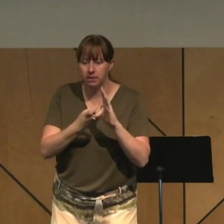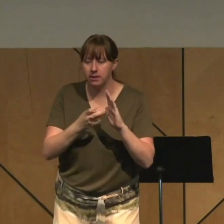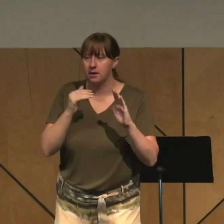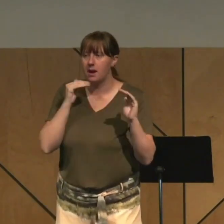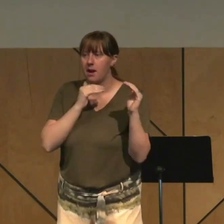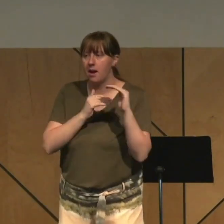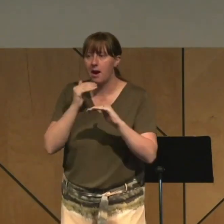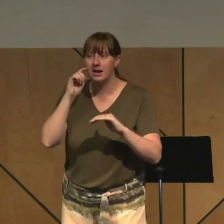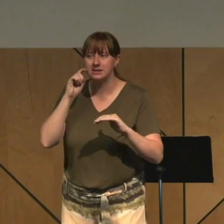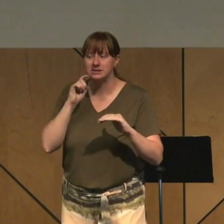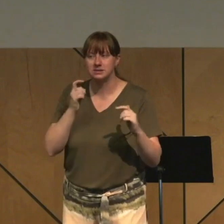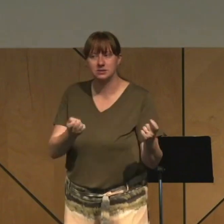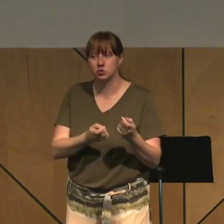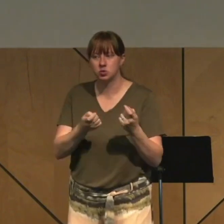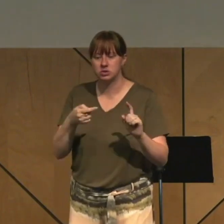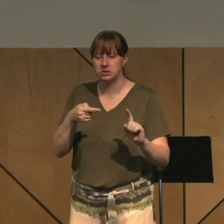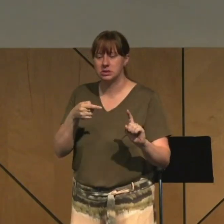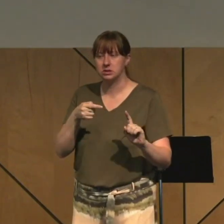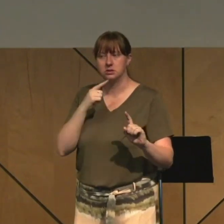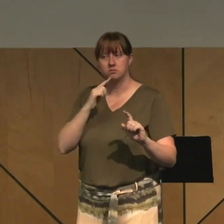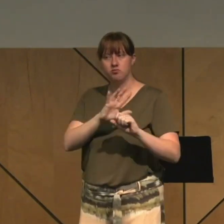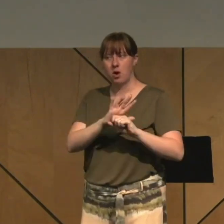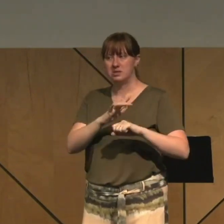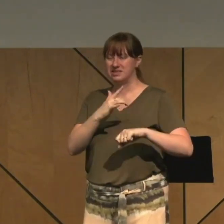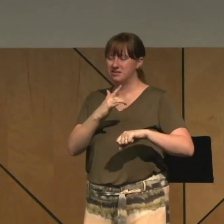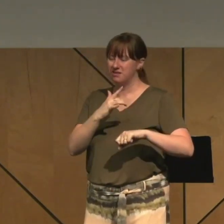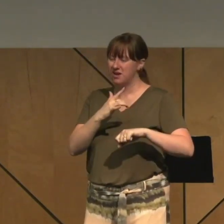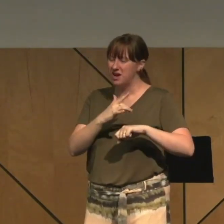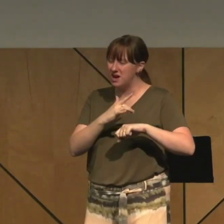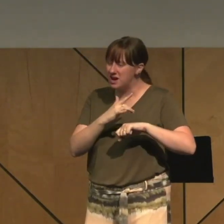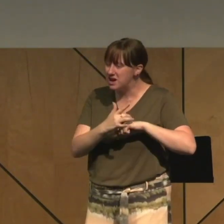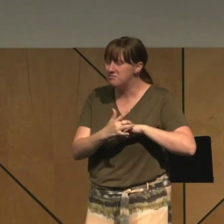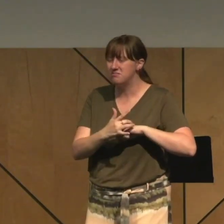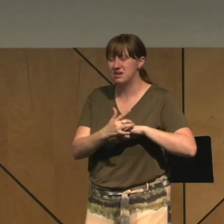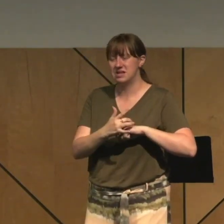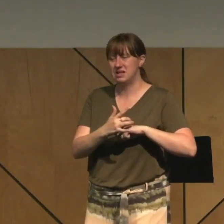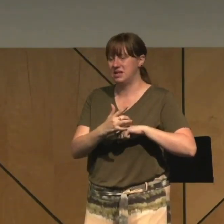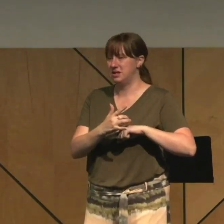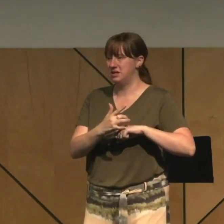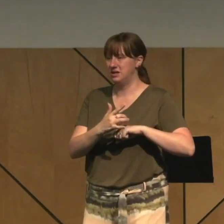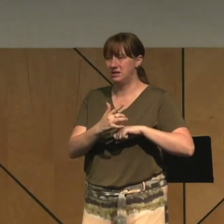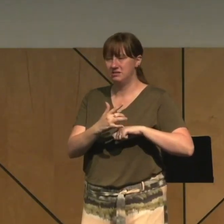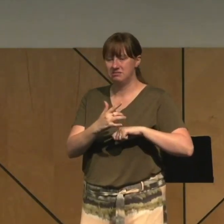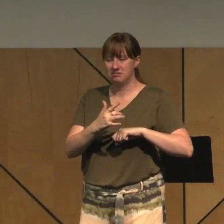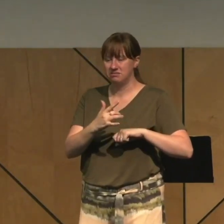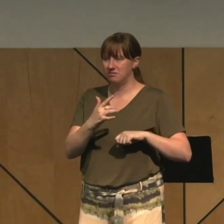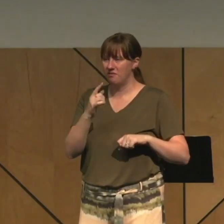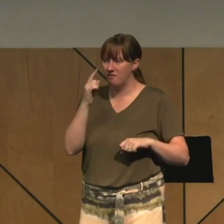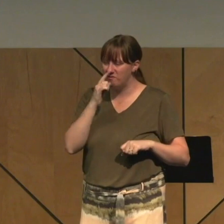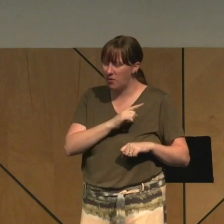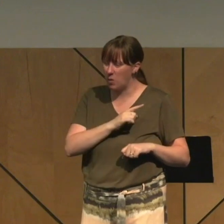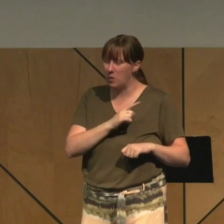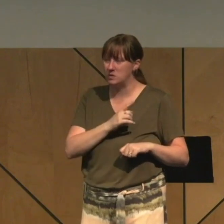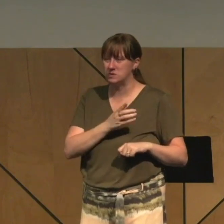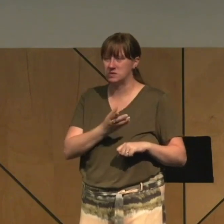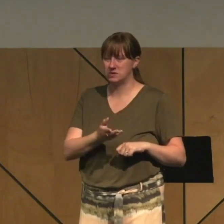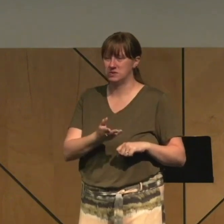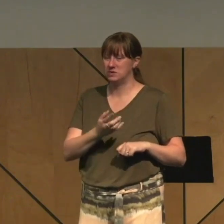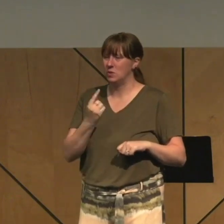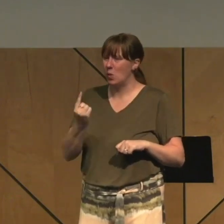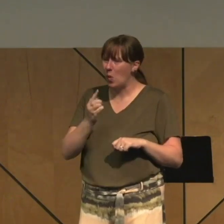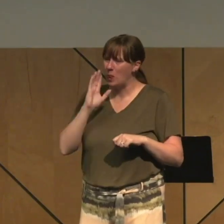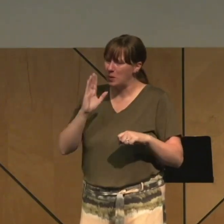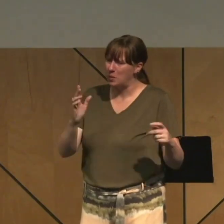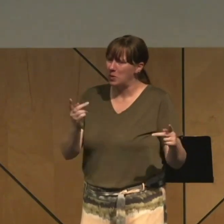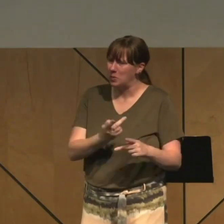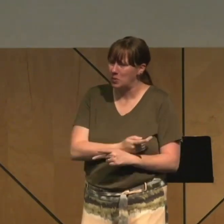Because they're empty promises. They'll only make it worse. The solution to